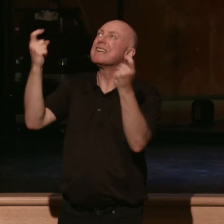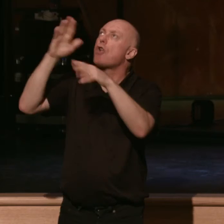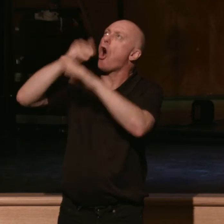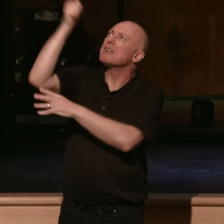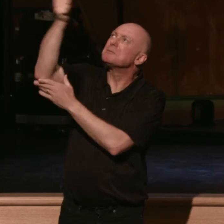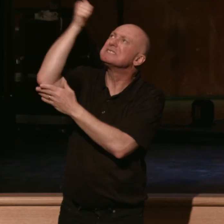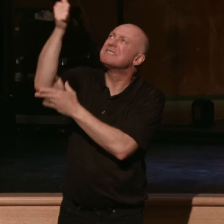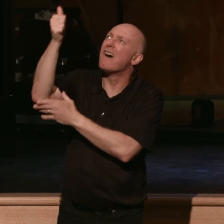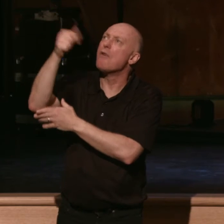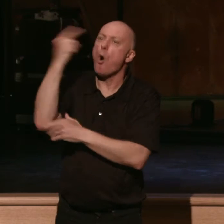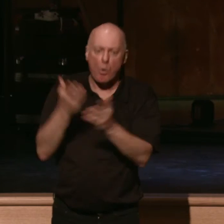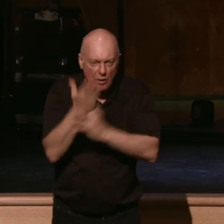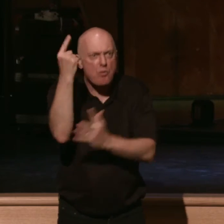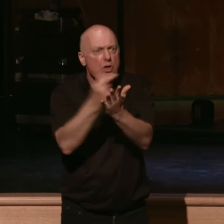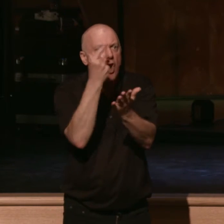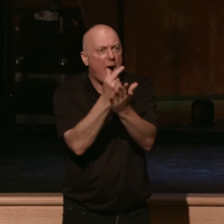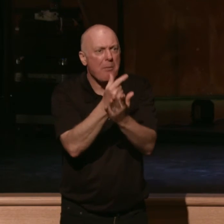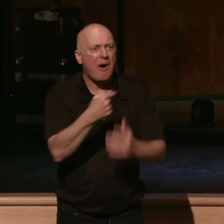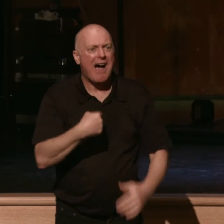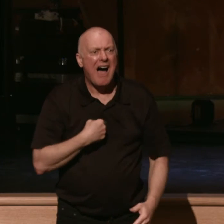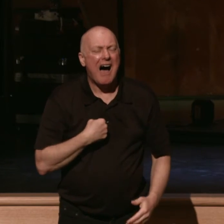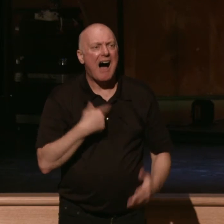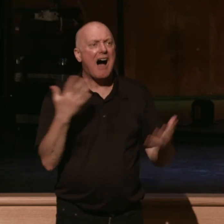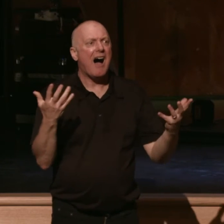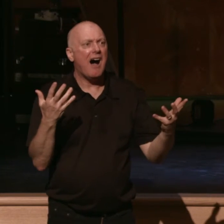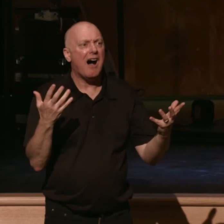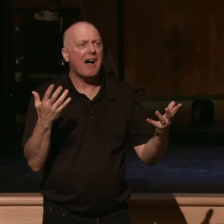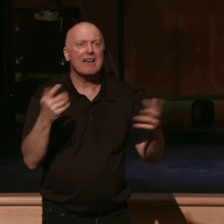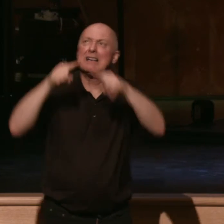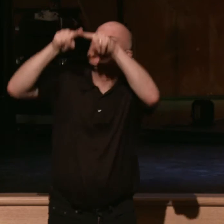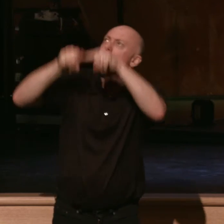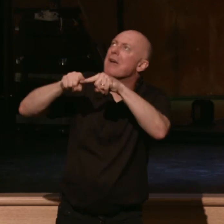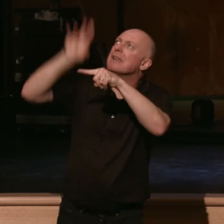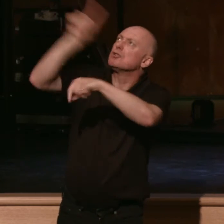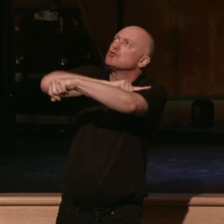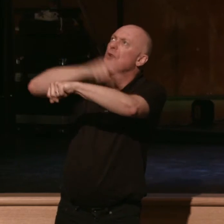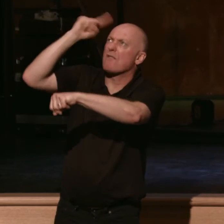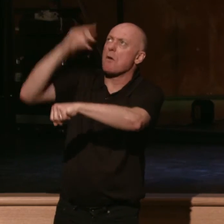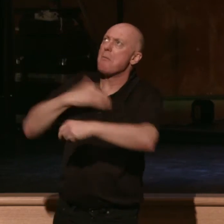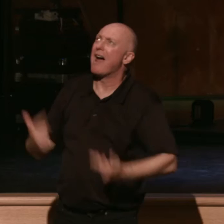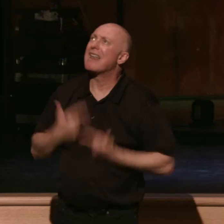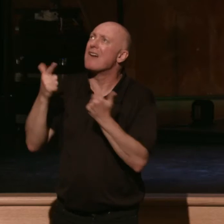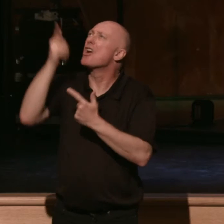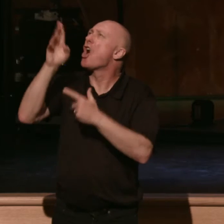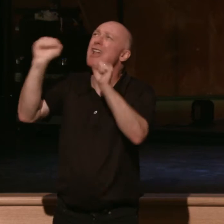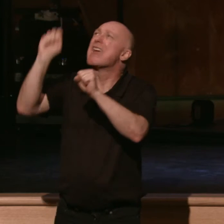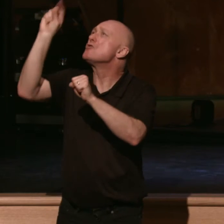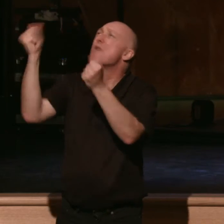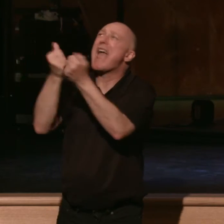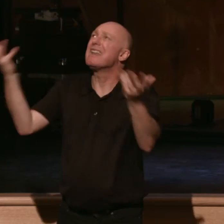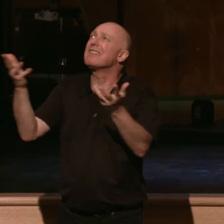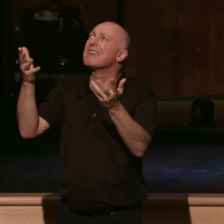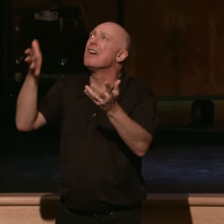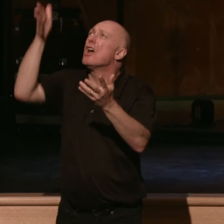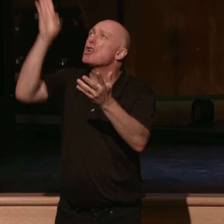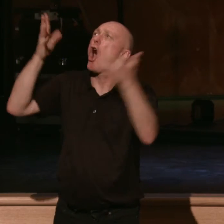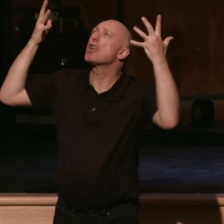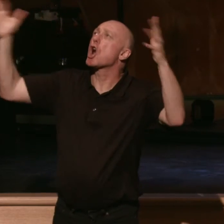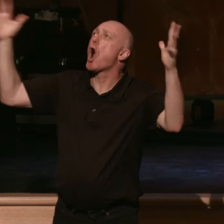Only through the gospel do I fall upon his strength for my life, the God who can do anything, the God who accomplished the impossible.